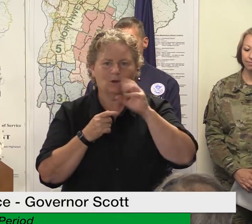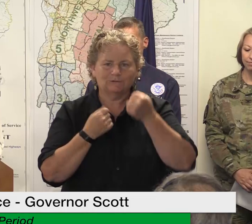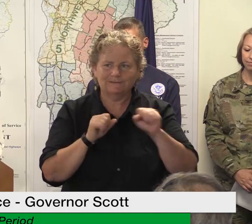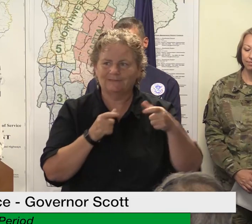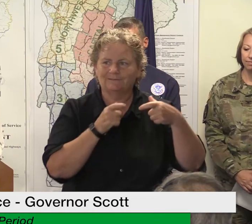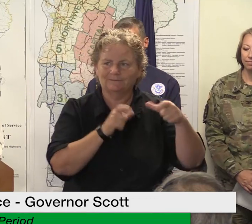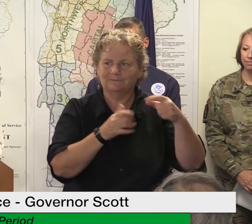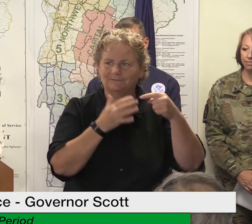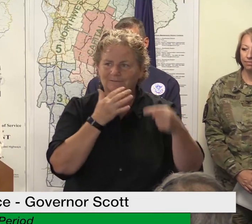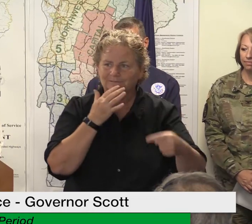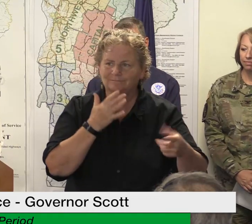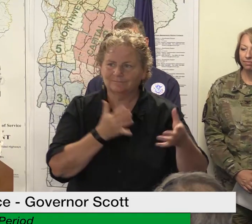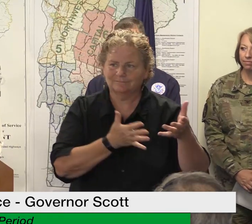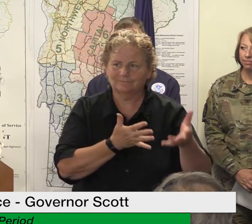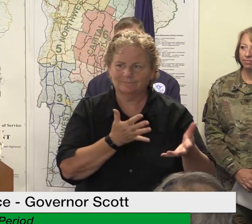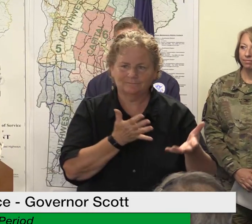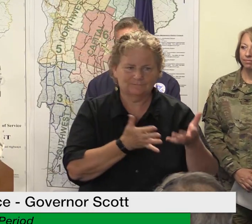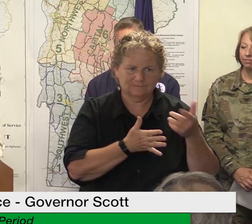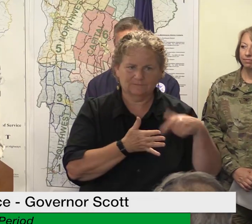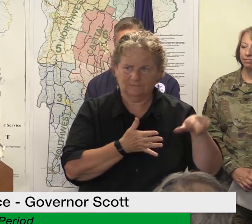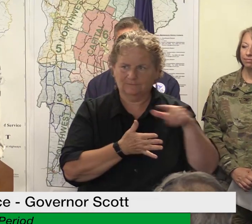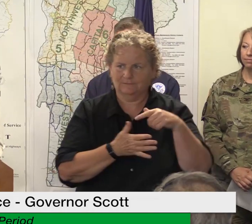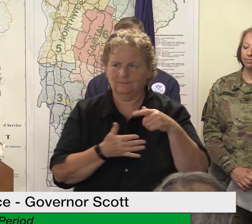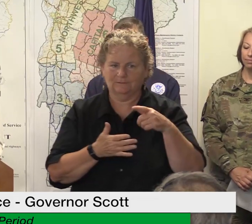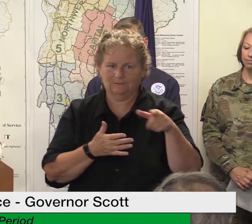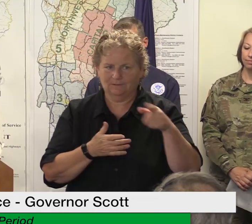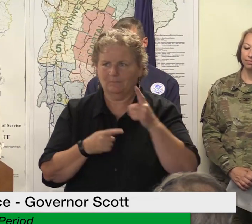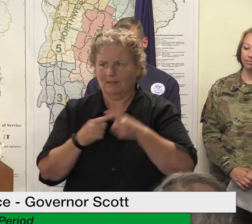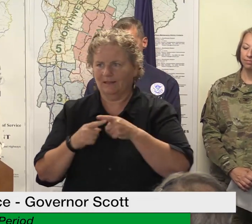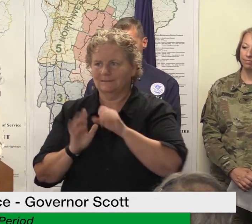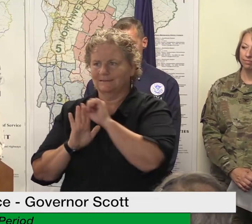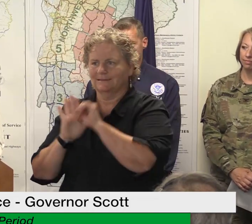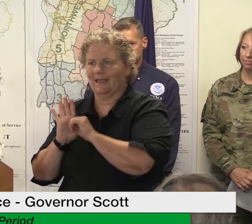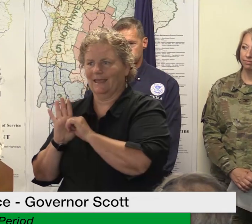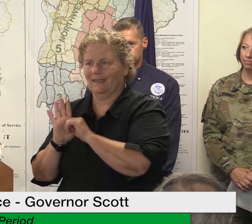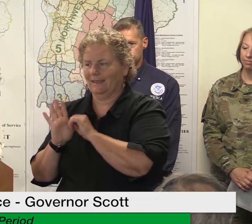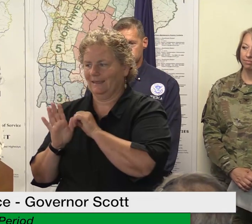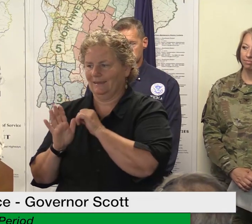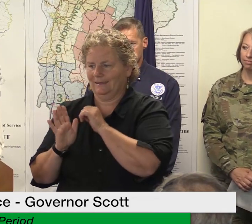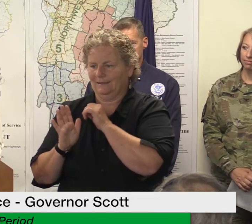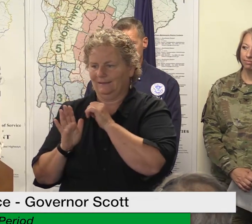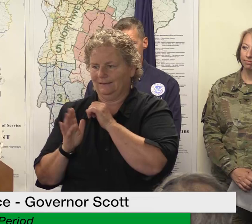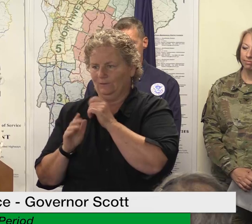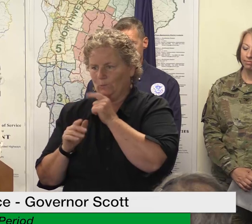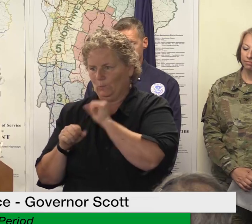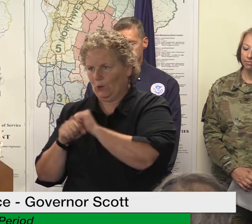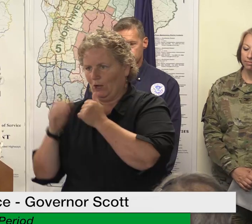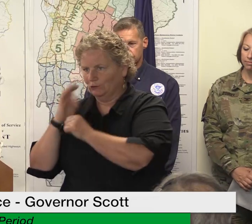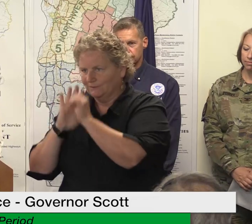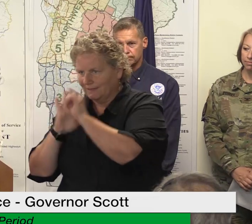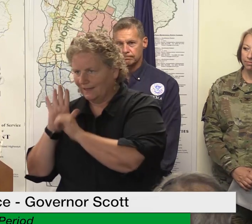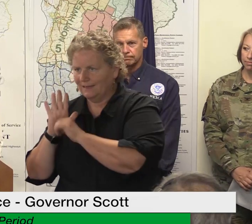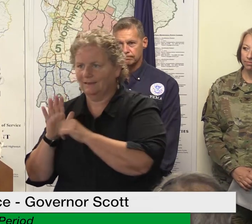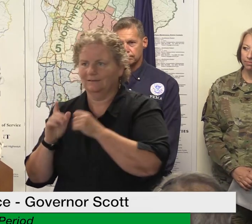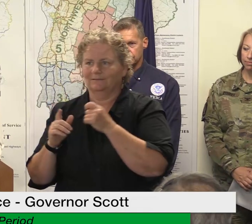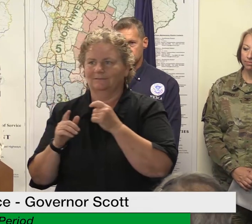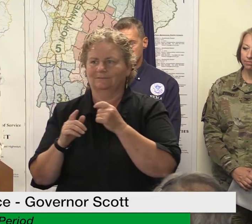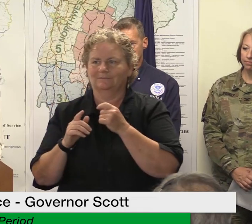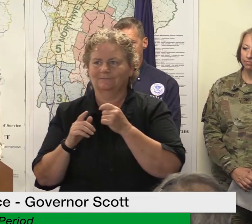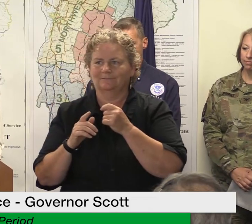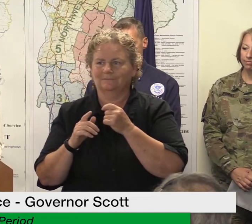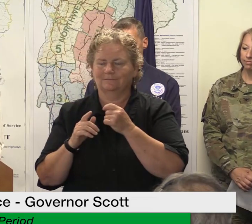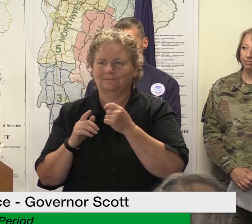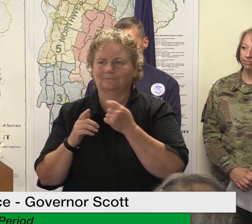the public and philanthropic organizations and so forth so i think we're doing as well as can be expected